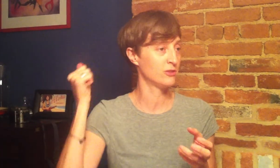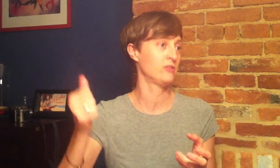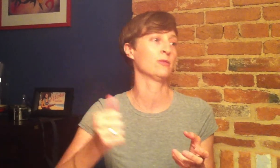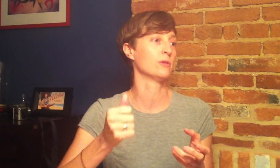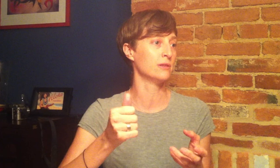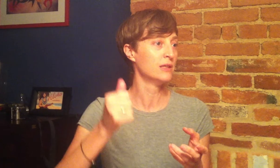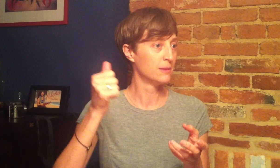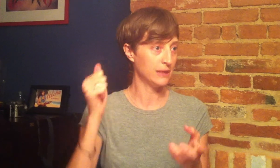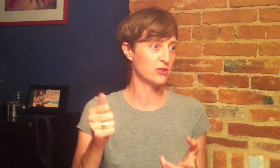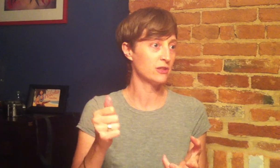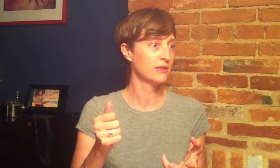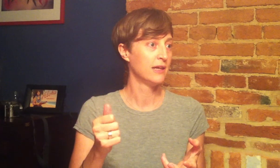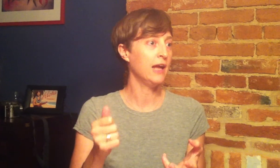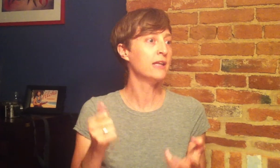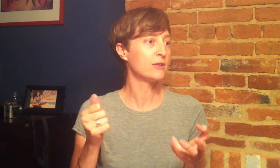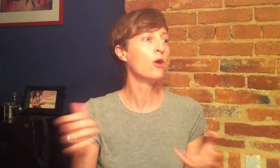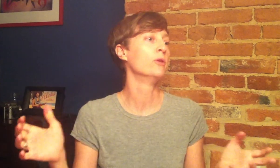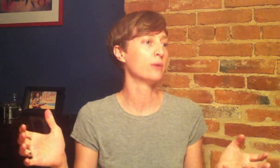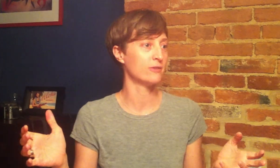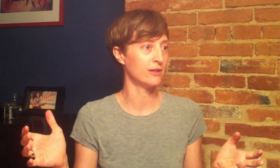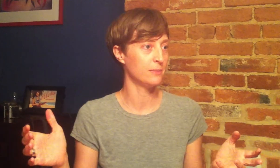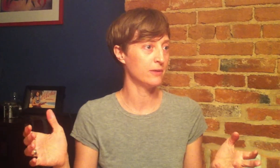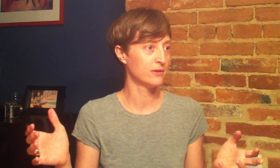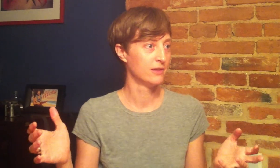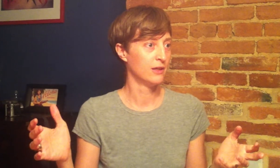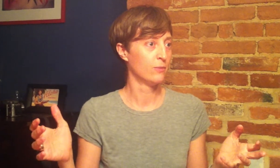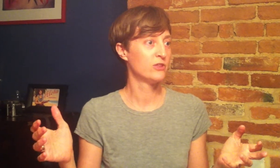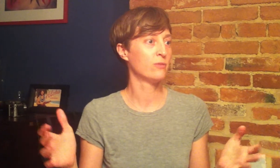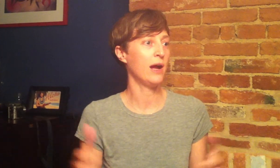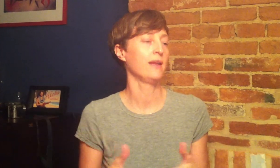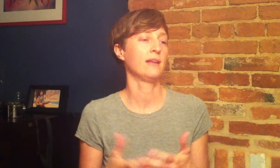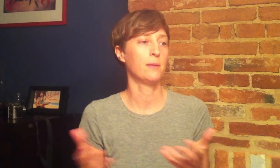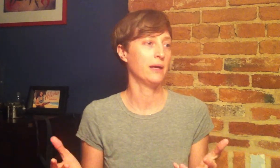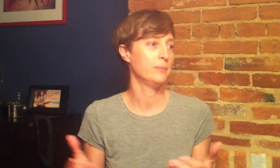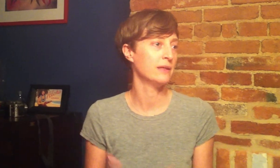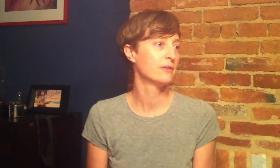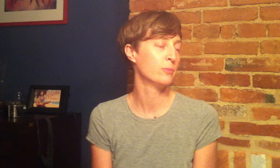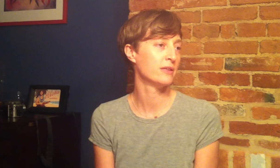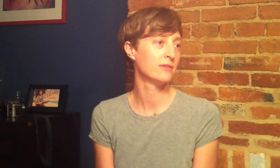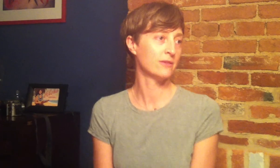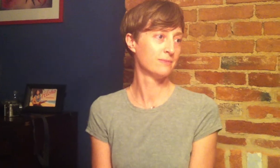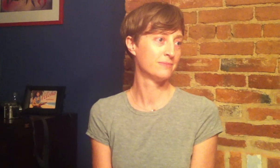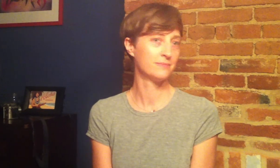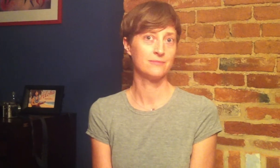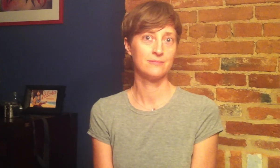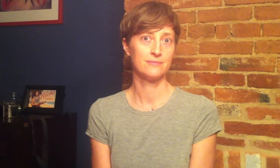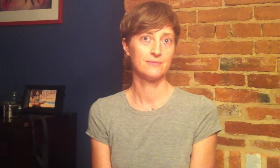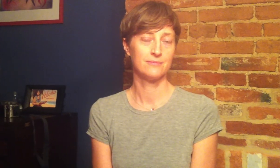the Tootsie Roll pleasure. And like, no one knew what I was talking about, which is why I think I might be a super taster. You're gifted. I think you are a